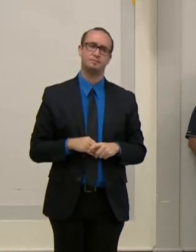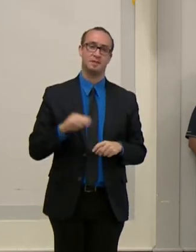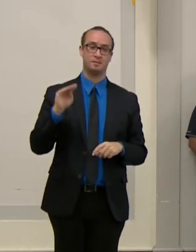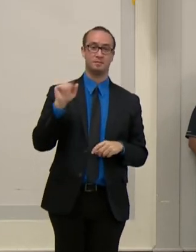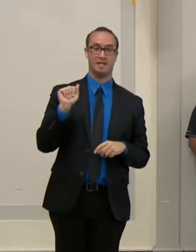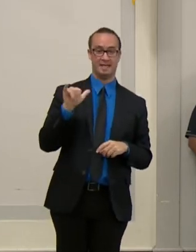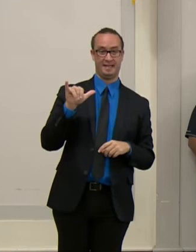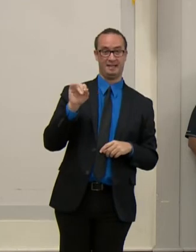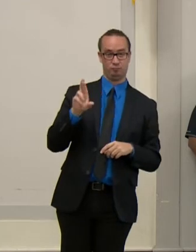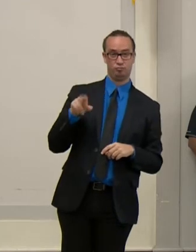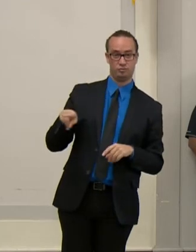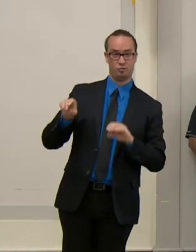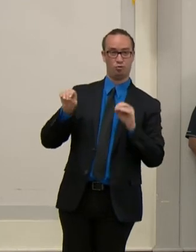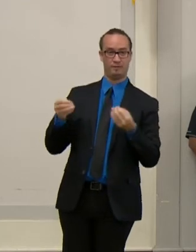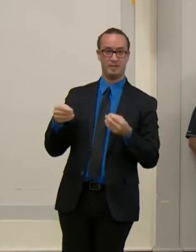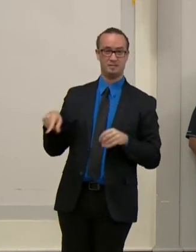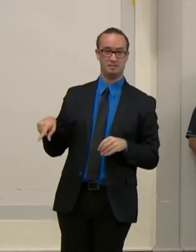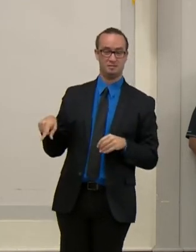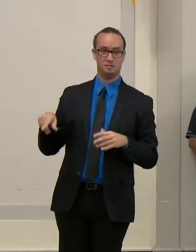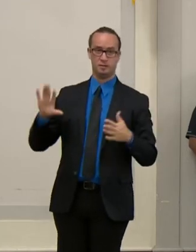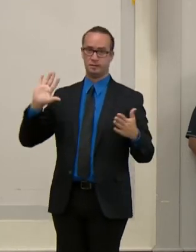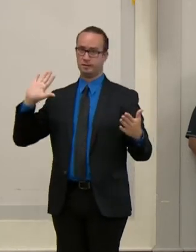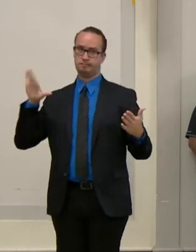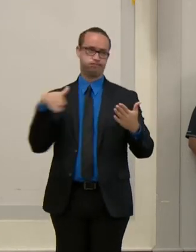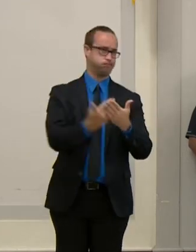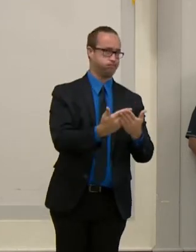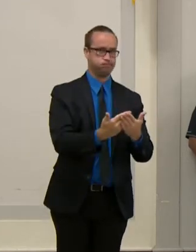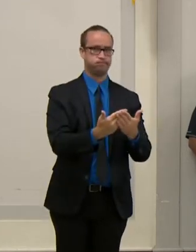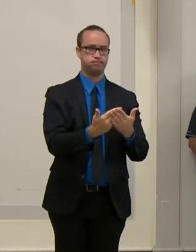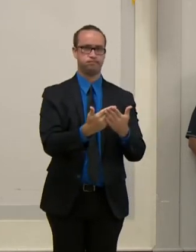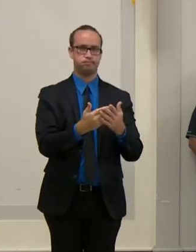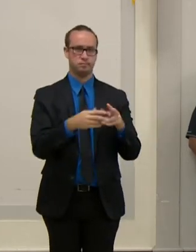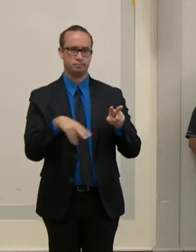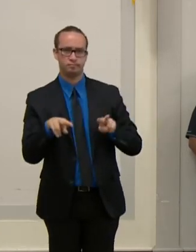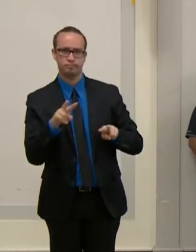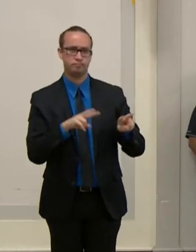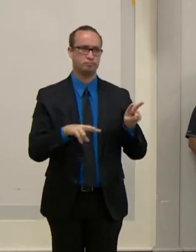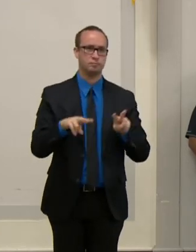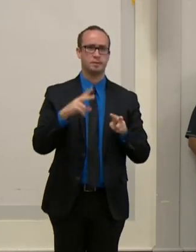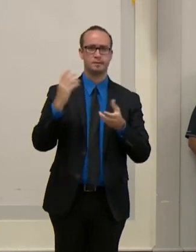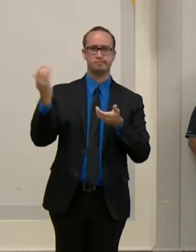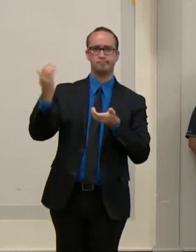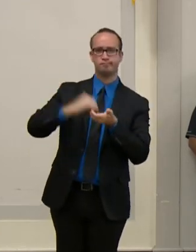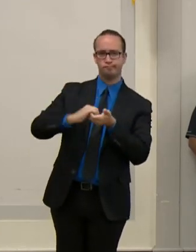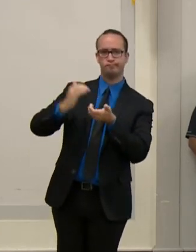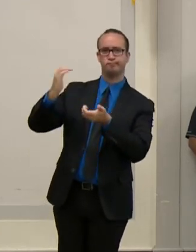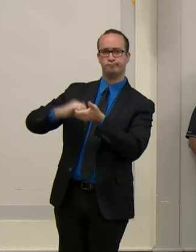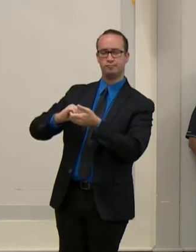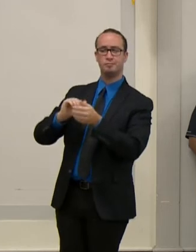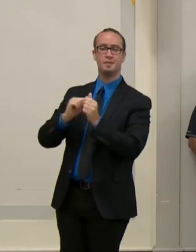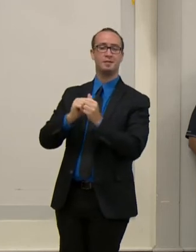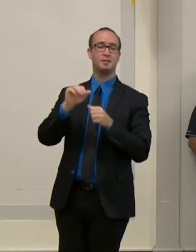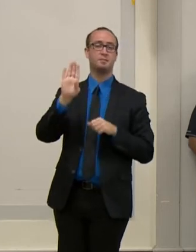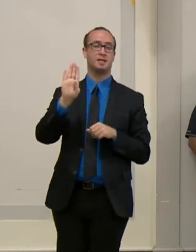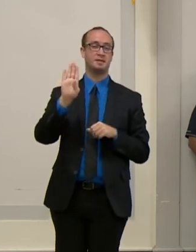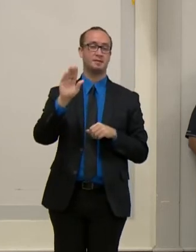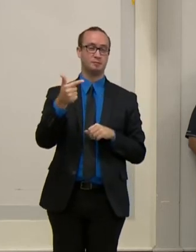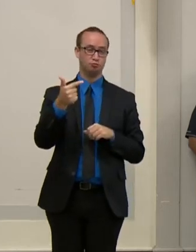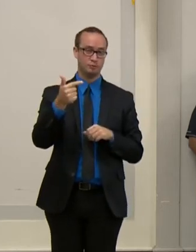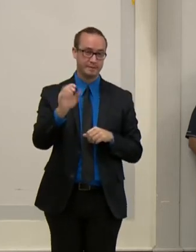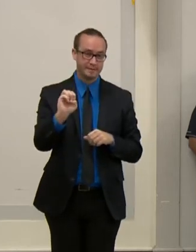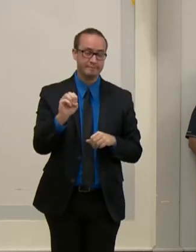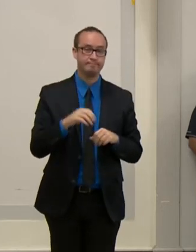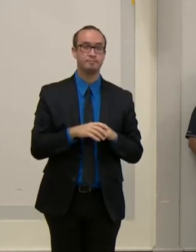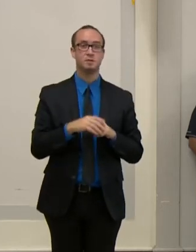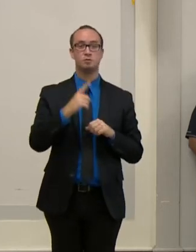coordinating efforts with other city agencies, BGE, and Red Cross to provide services and resources needed by